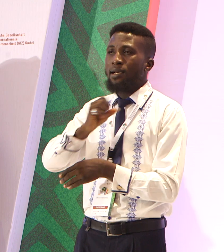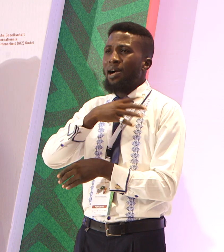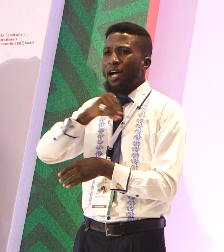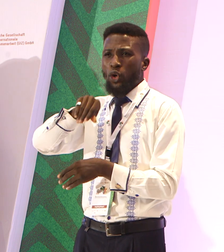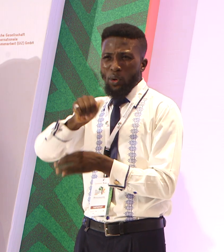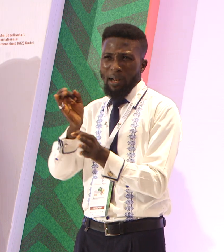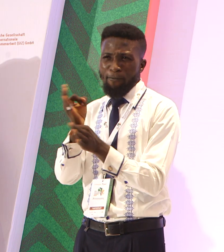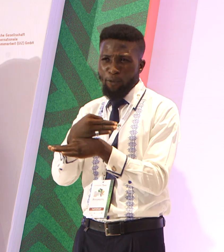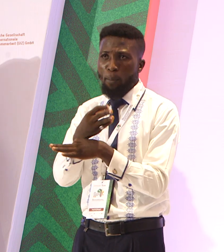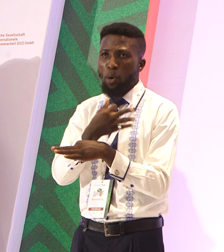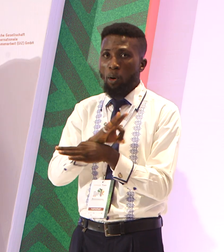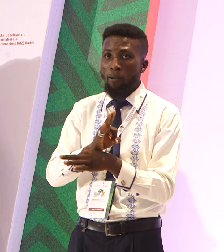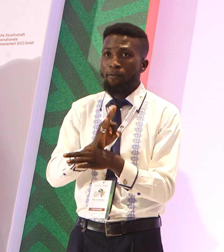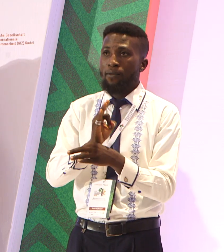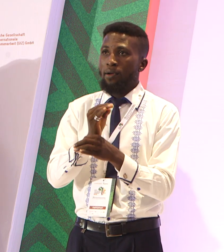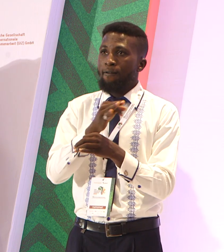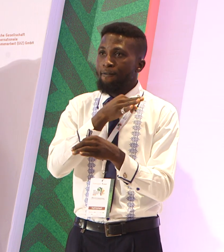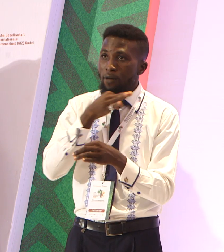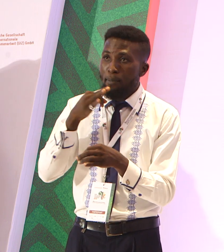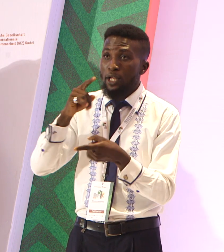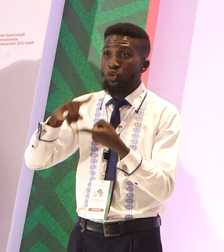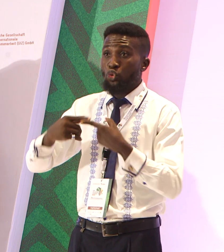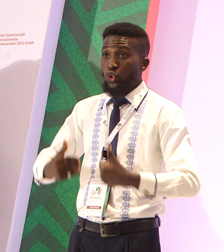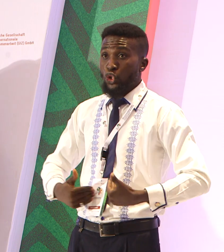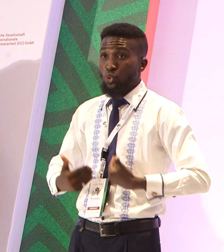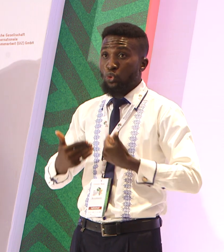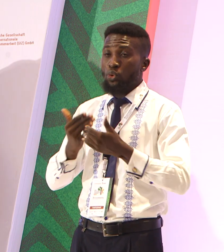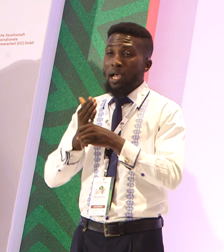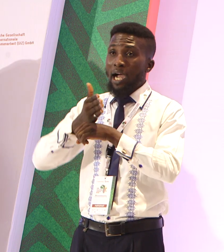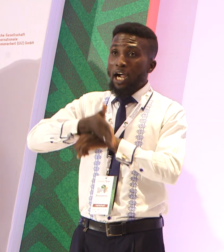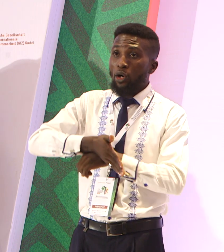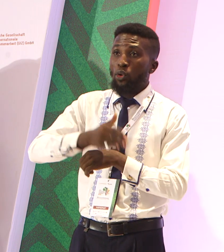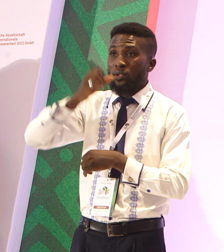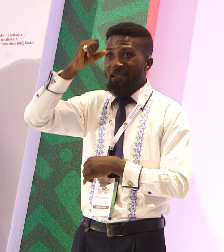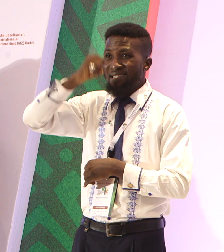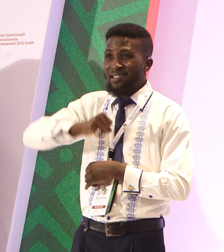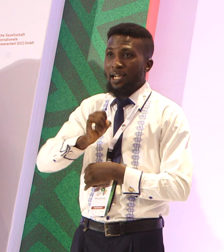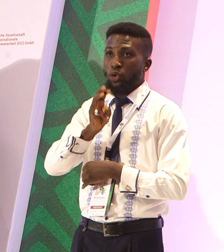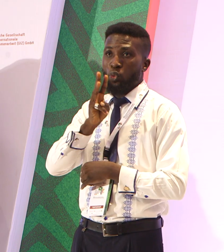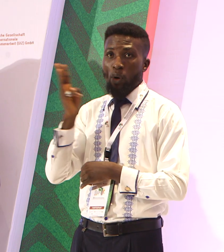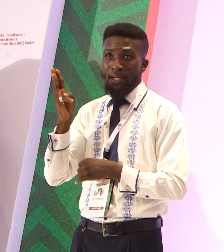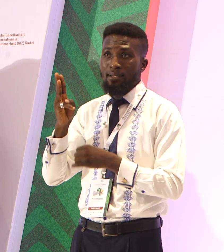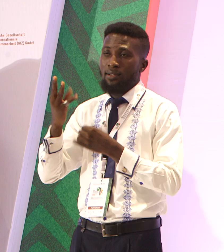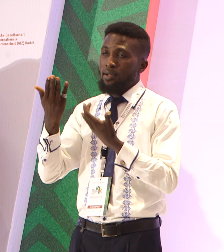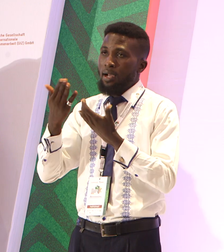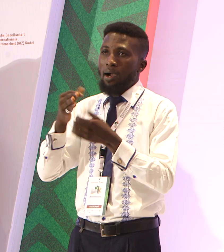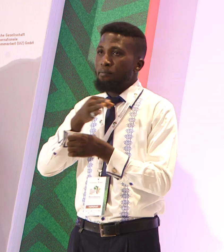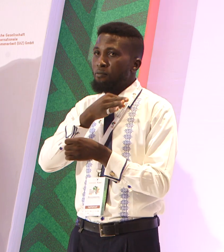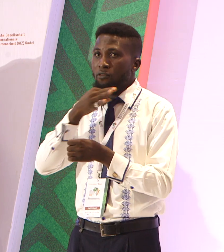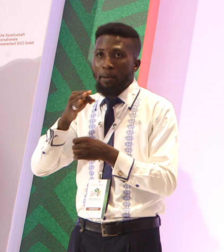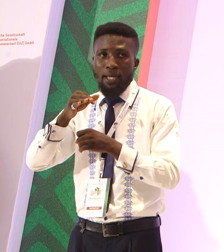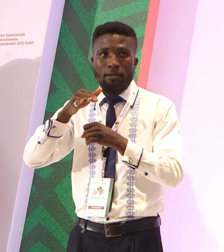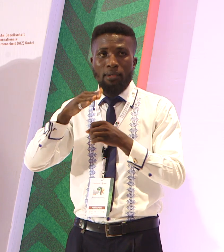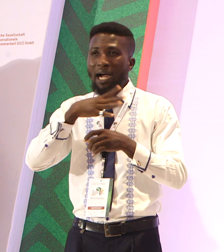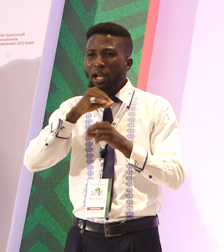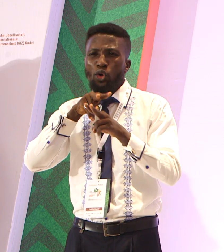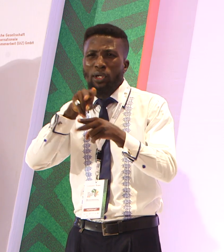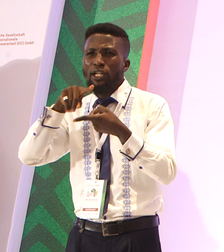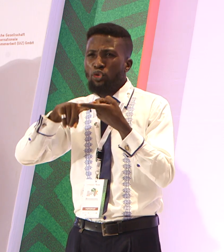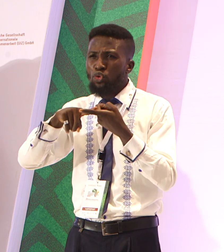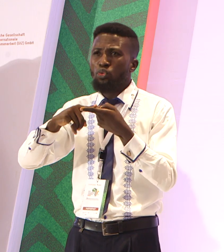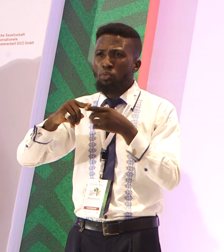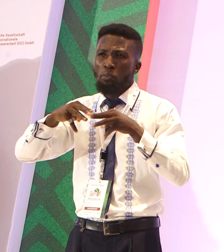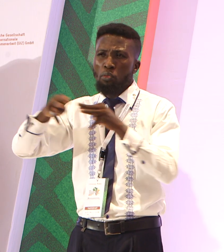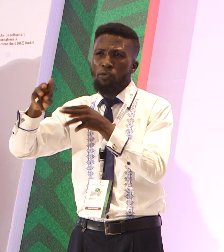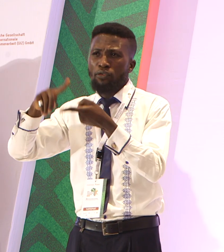to youths across the southwest of Nigeria and looking to scale to the northeast, the north central, and the